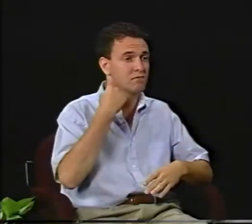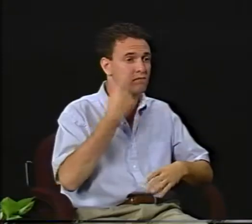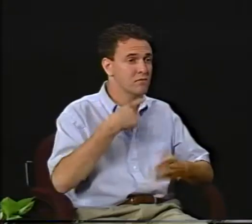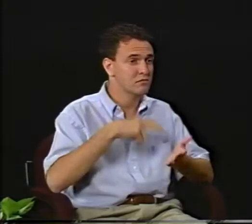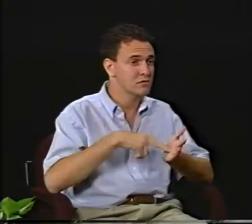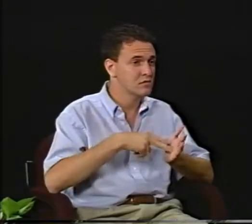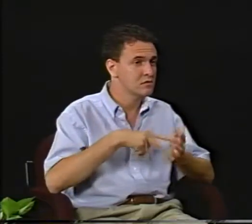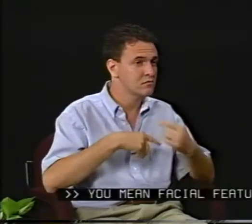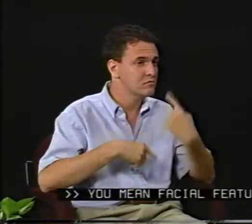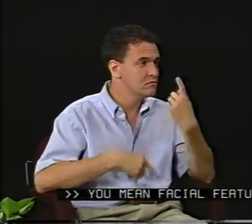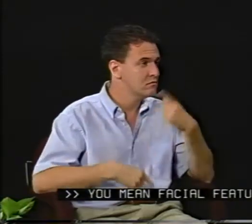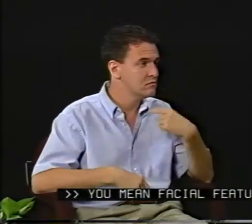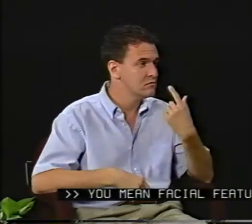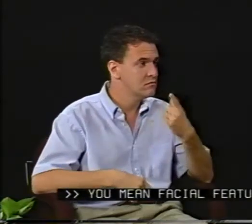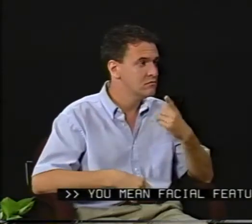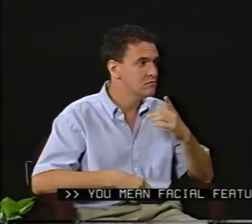You mean facial features? You